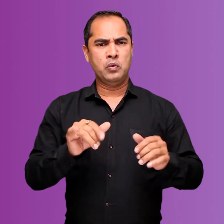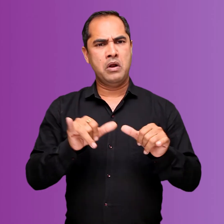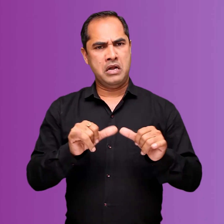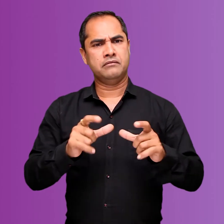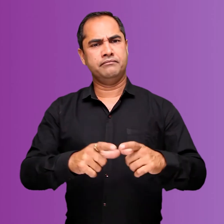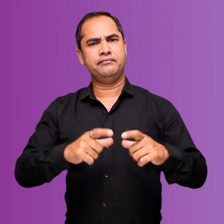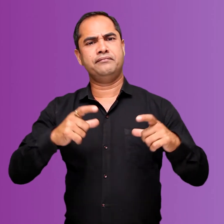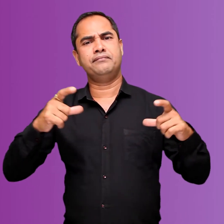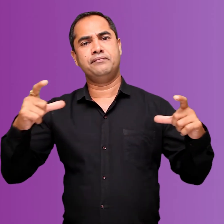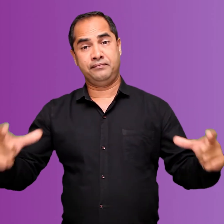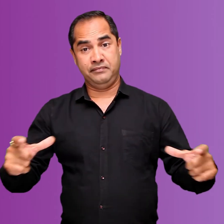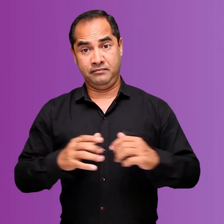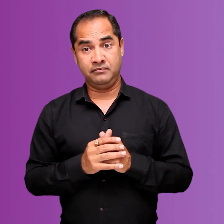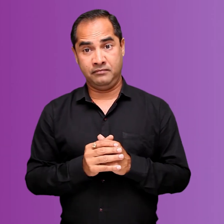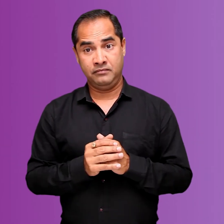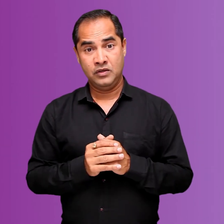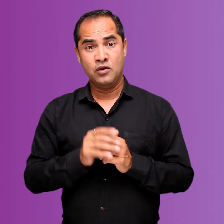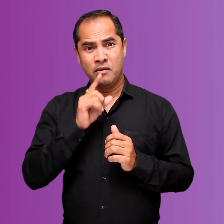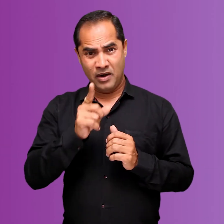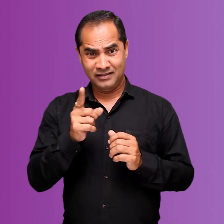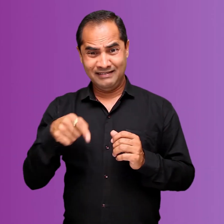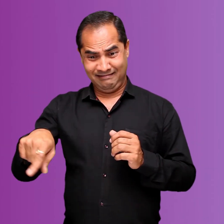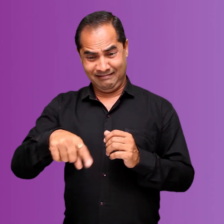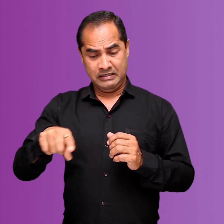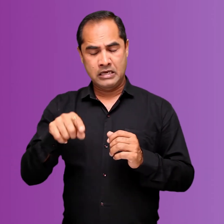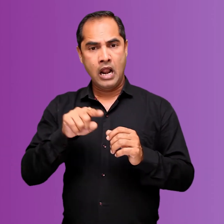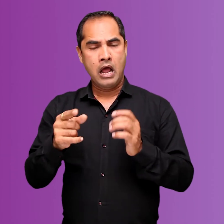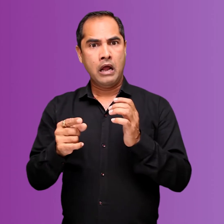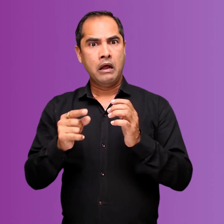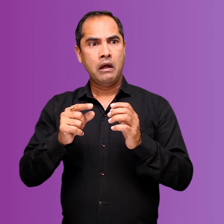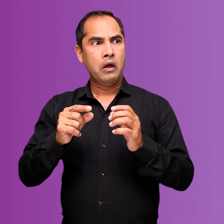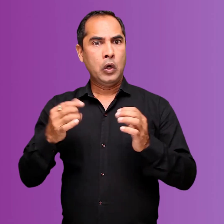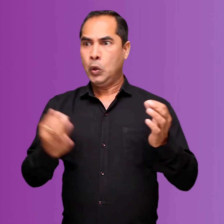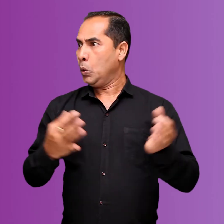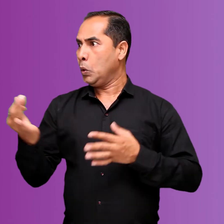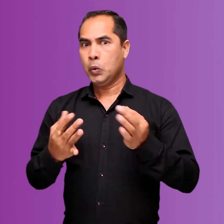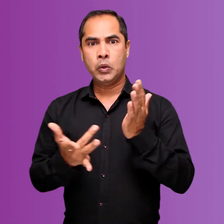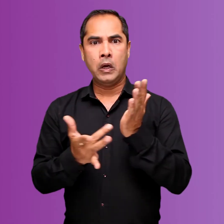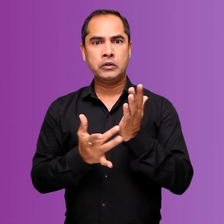This type of farming is done using higher doses of modern inputs.